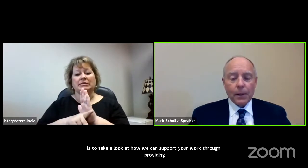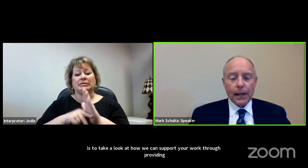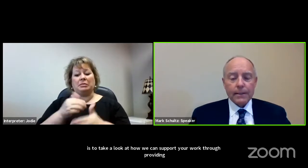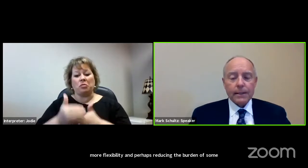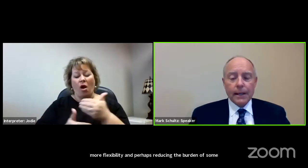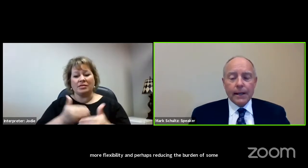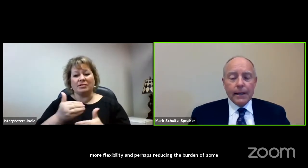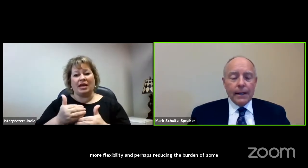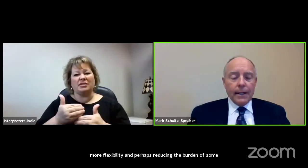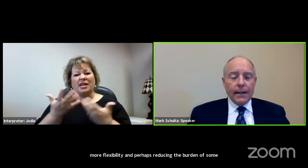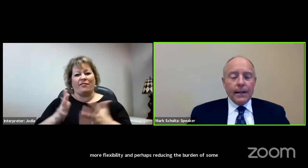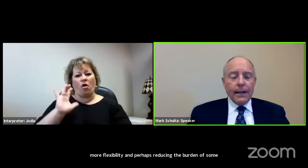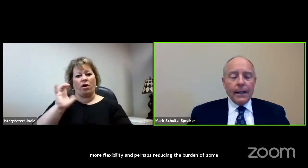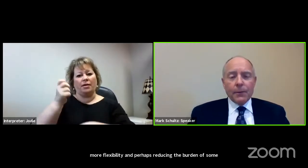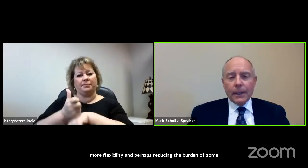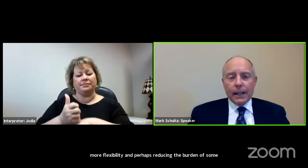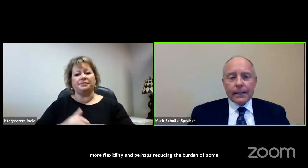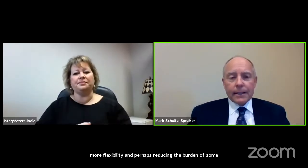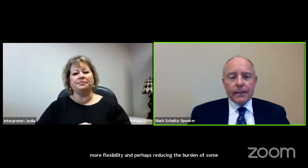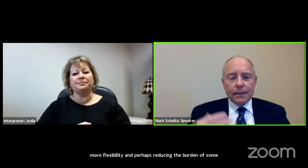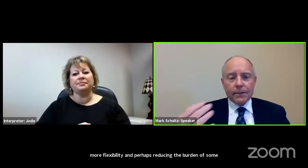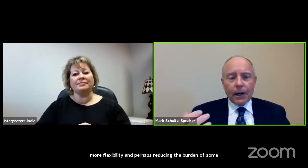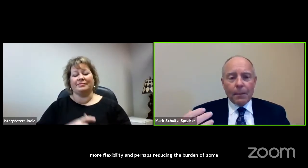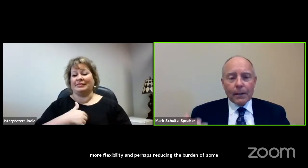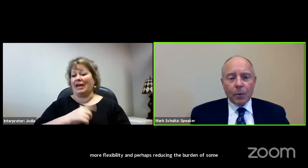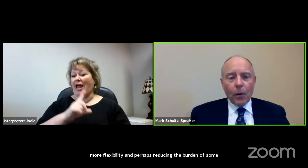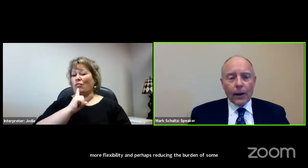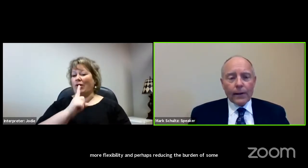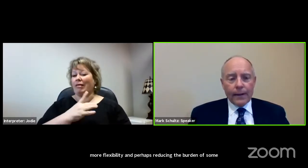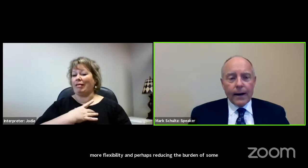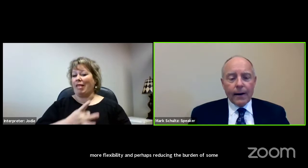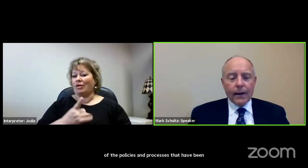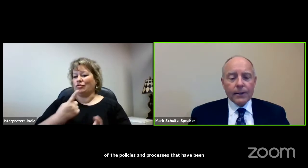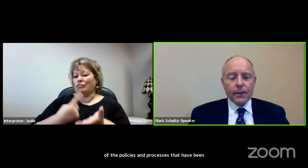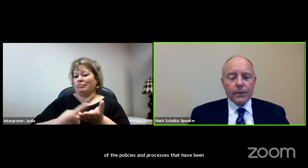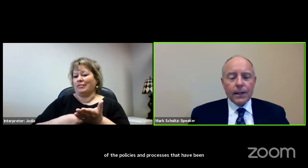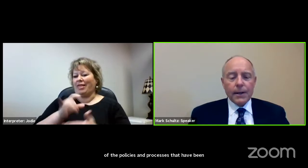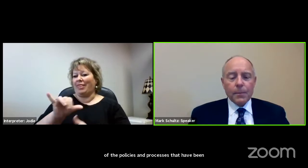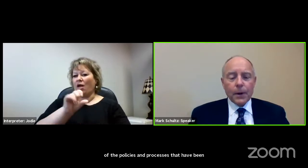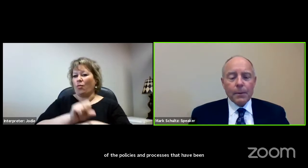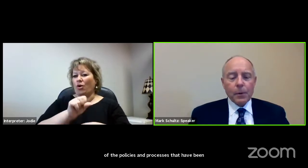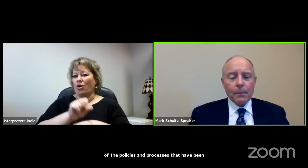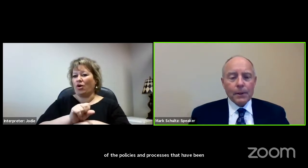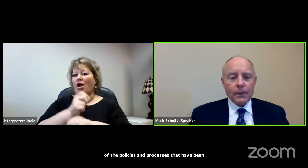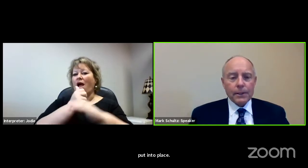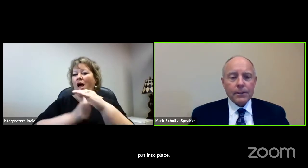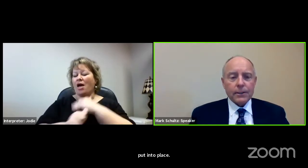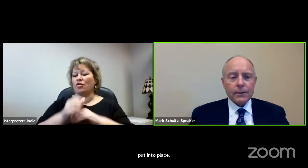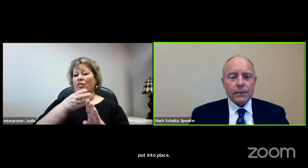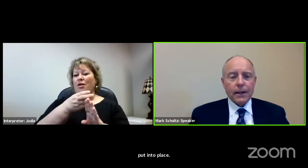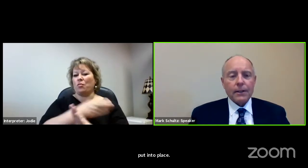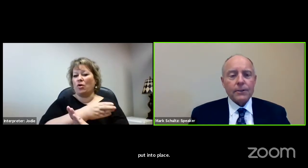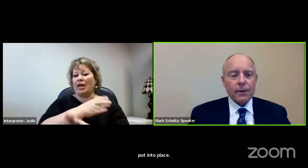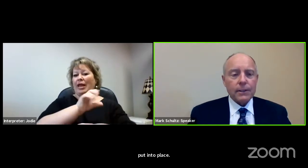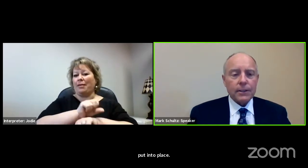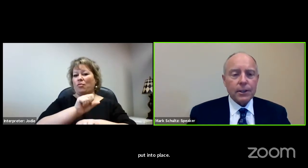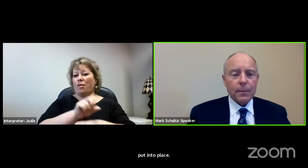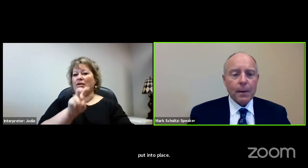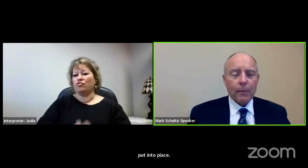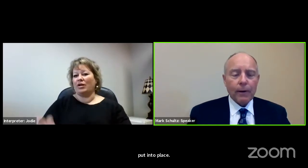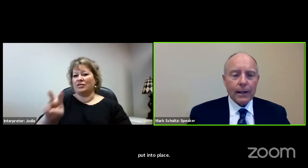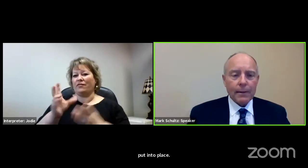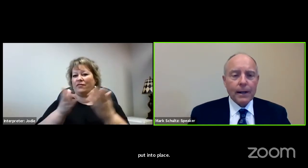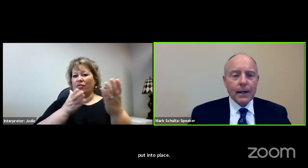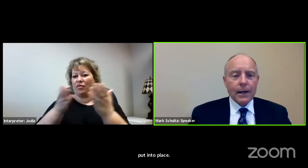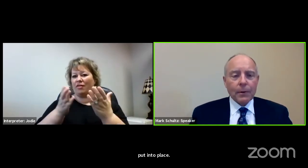been put into place. And I'd really like to talk about the work there under the pre-employment transition services